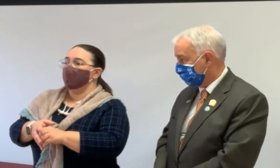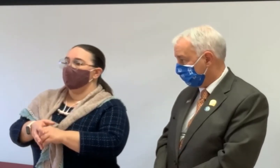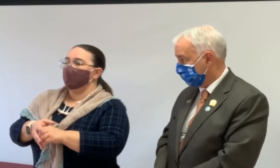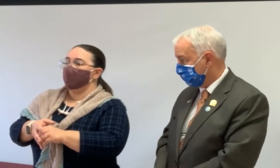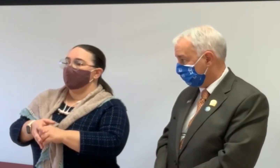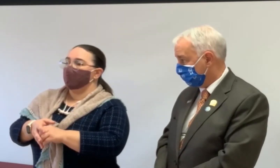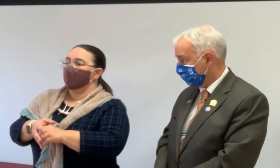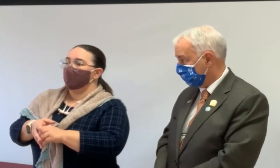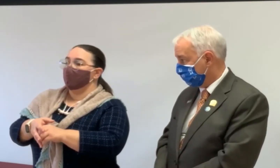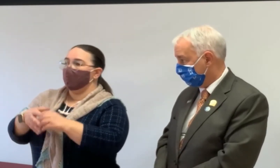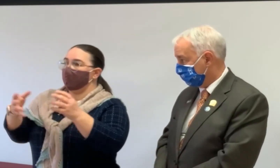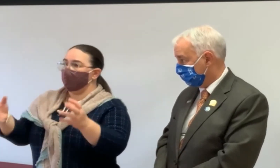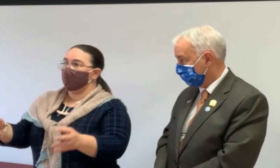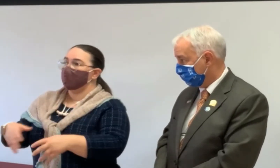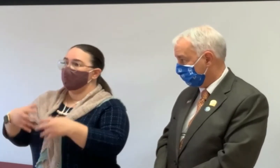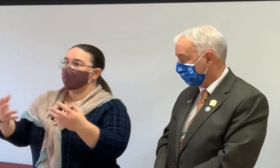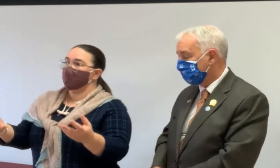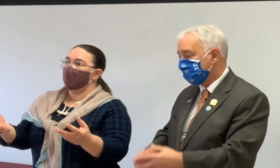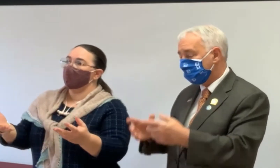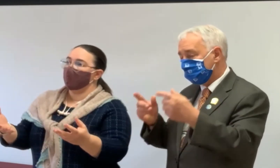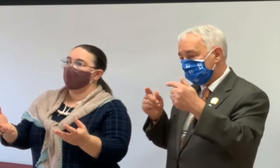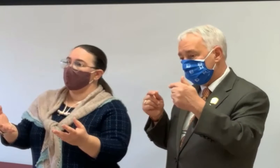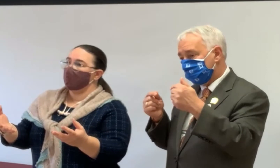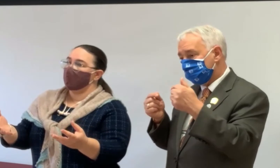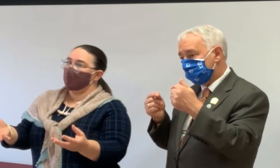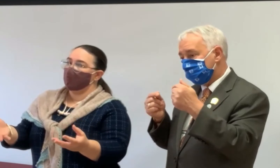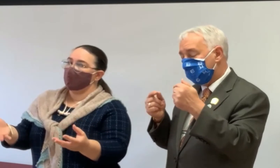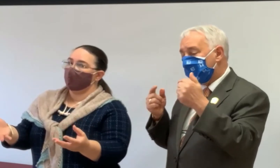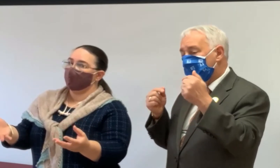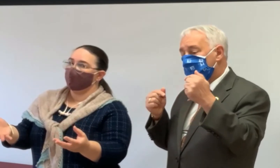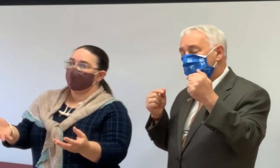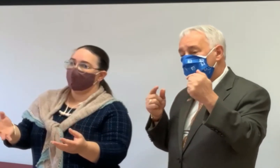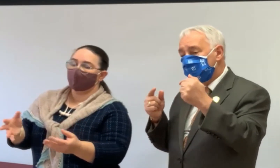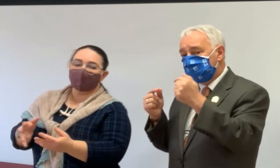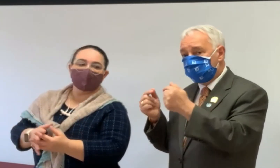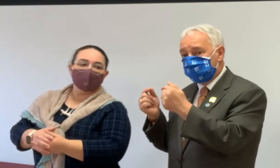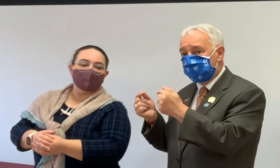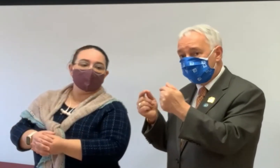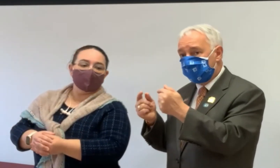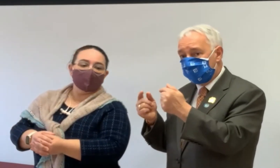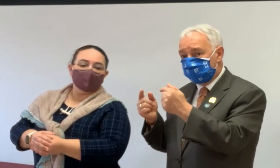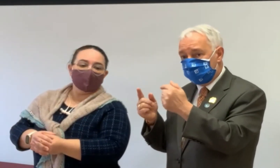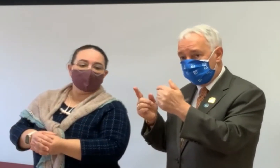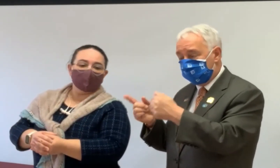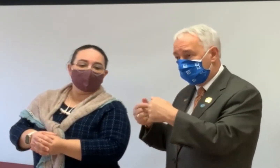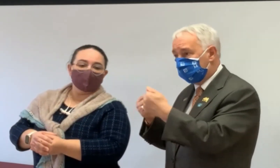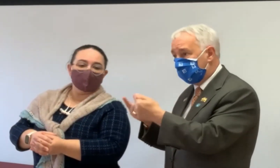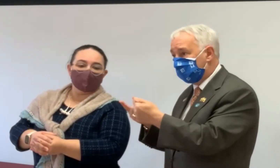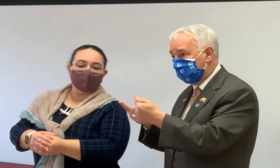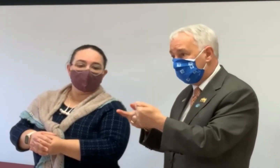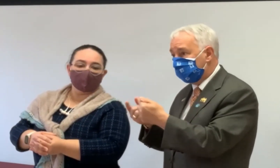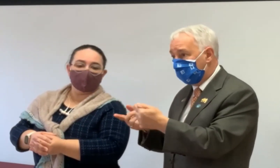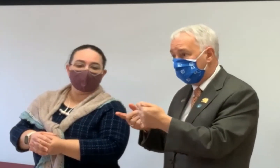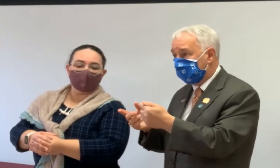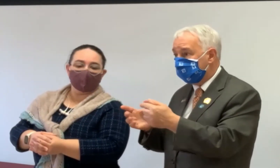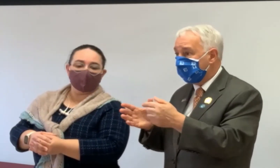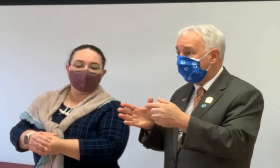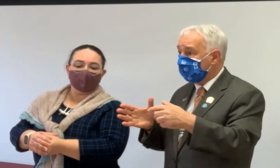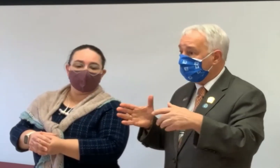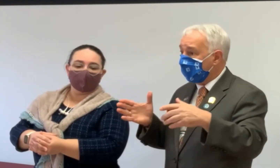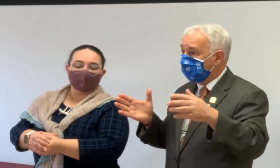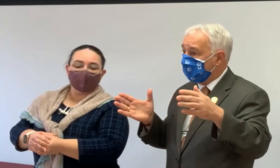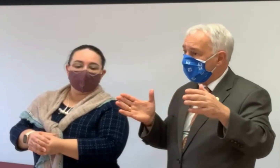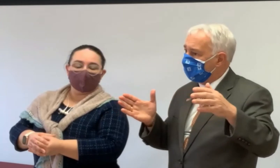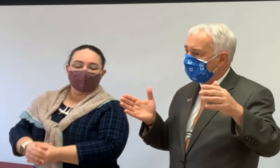Um, but you've gotten to use all the equity in the meantime. The real interesting thing is what Christina explained earlier